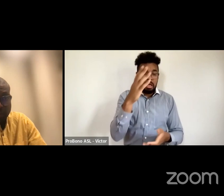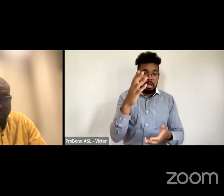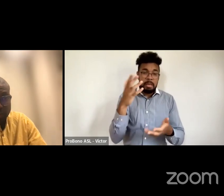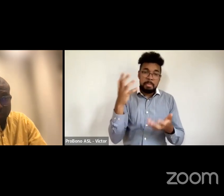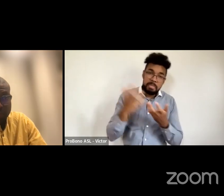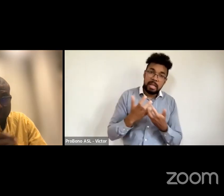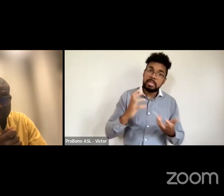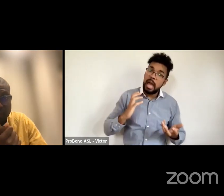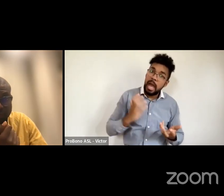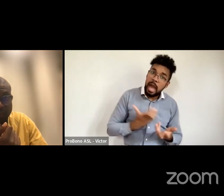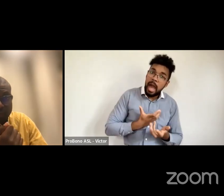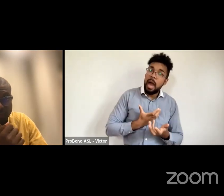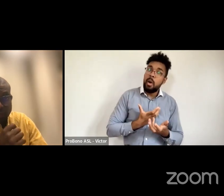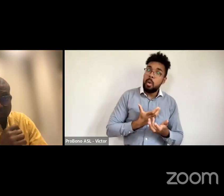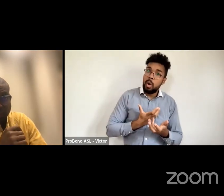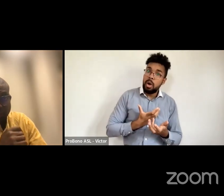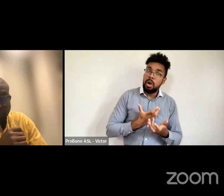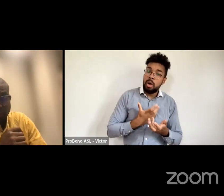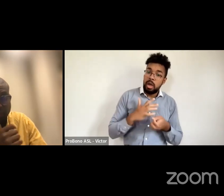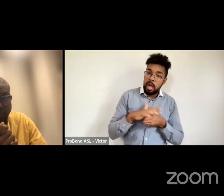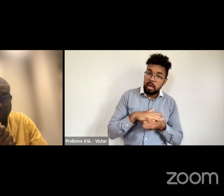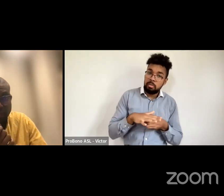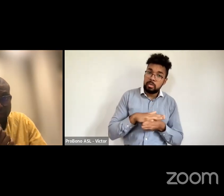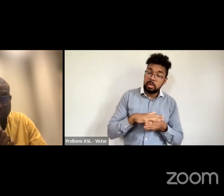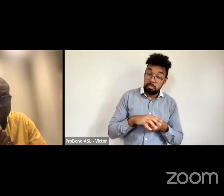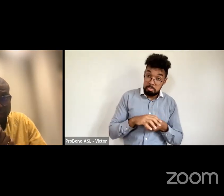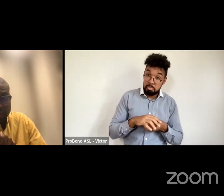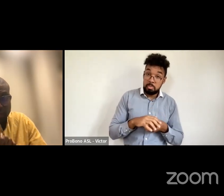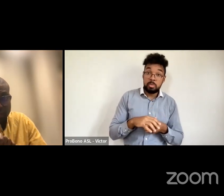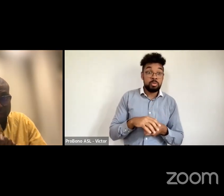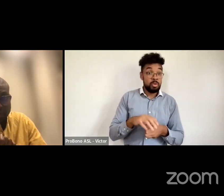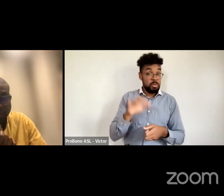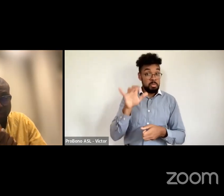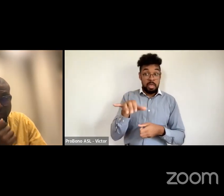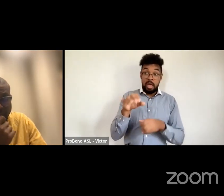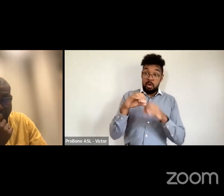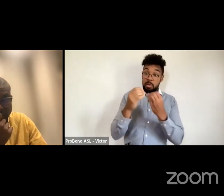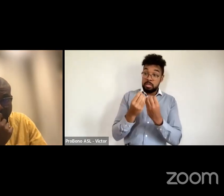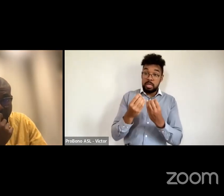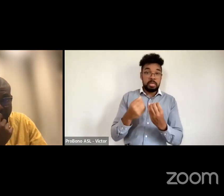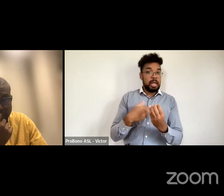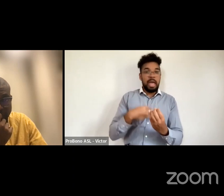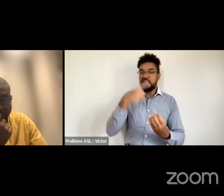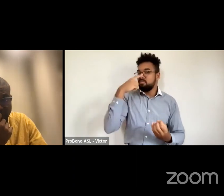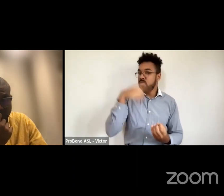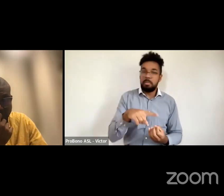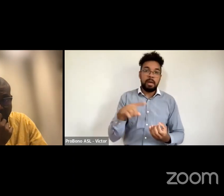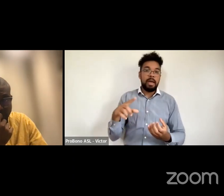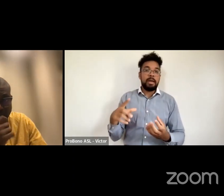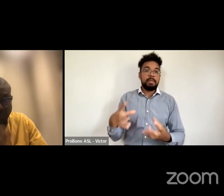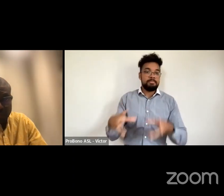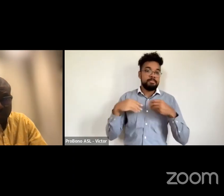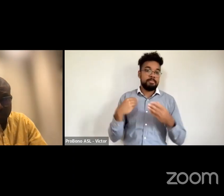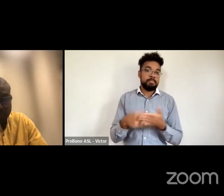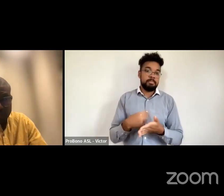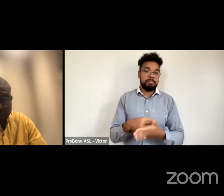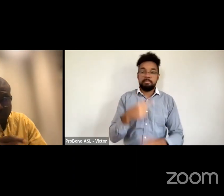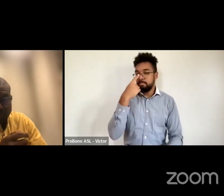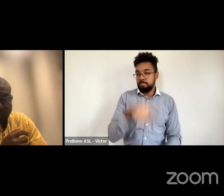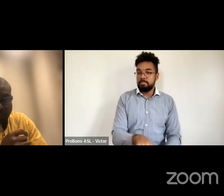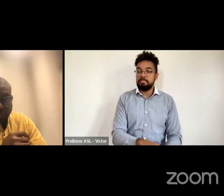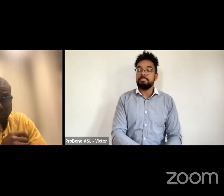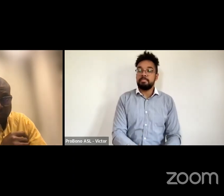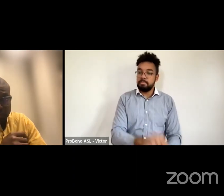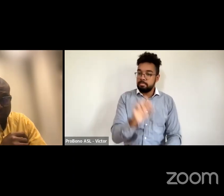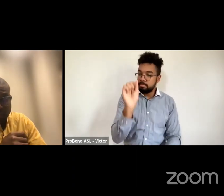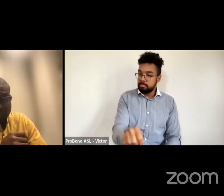so would i keep collecting money from such an institution yes why it allows me to work